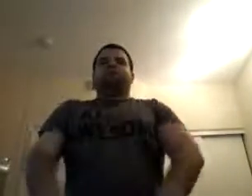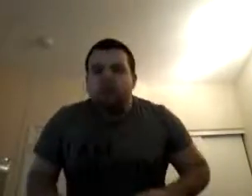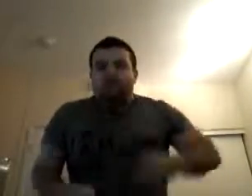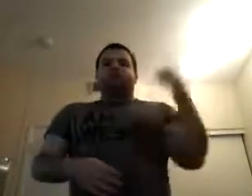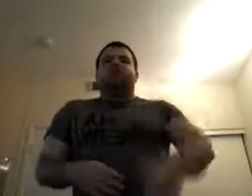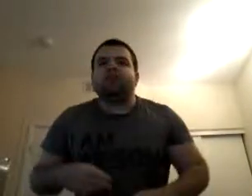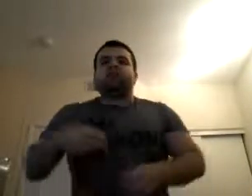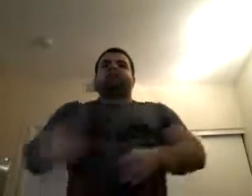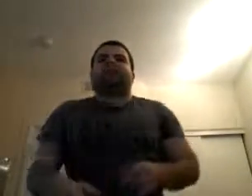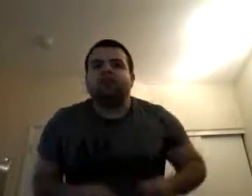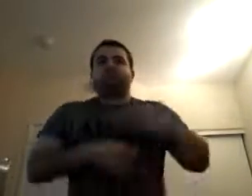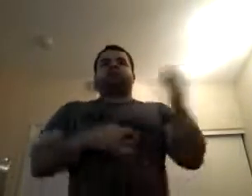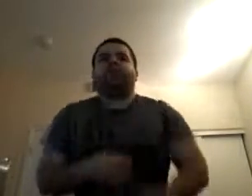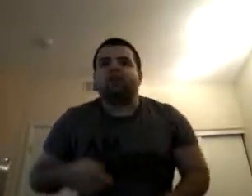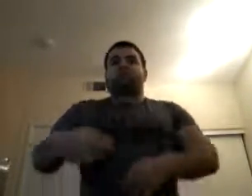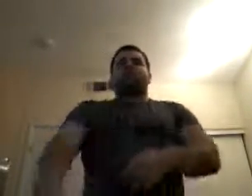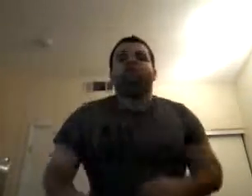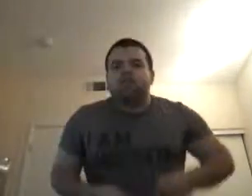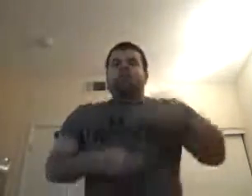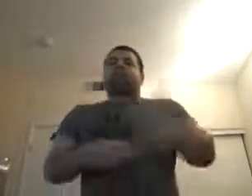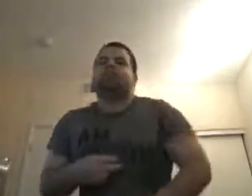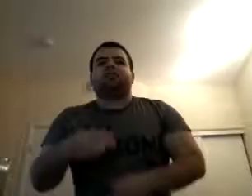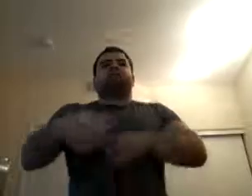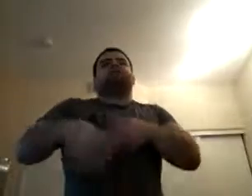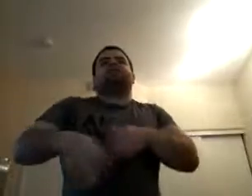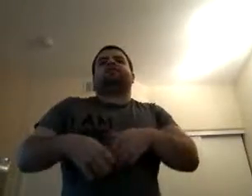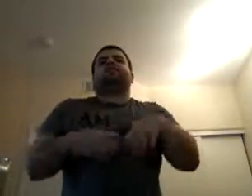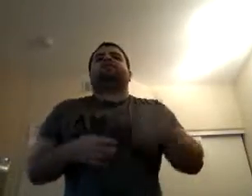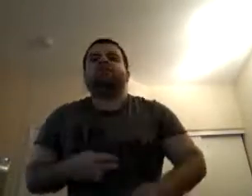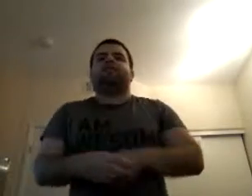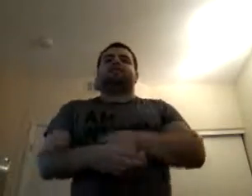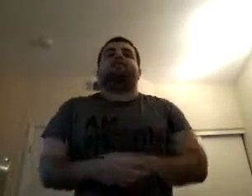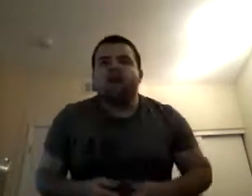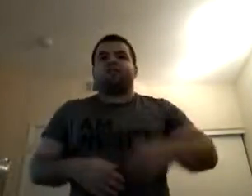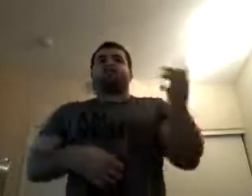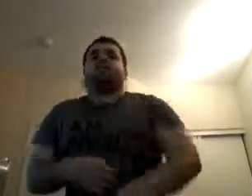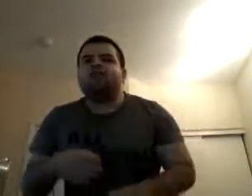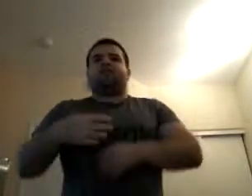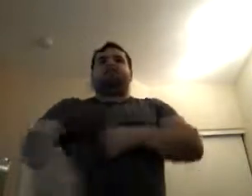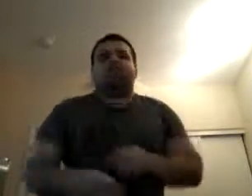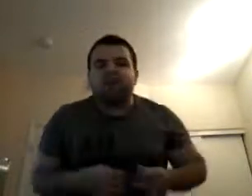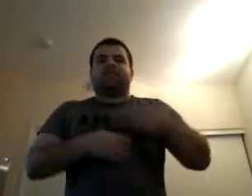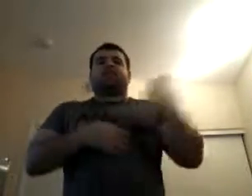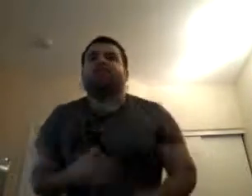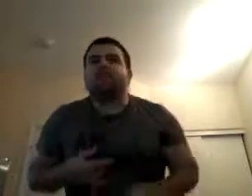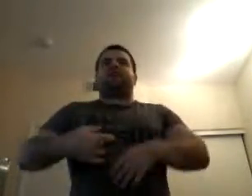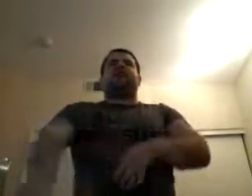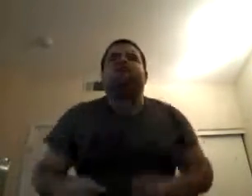I'm blue and white, I'm made to red and cut it. I'm gonna make sure that there's no other than one. If we don't go for better, we'll show the top.